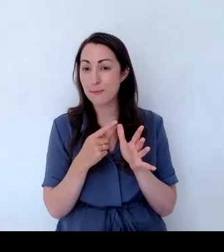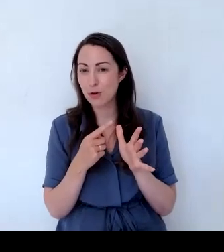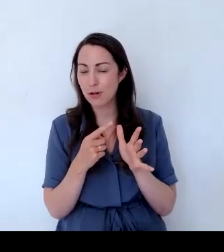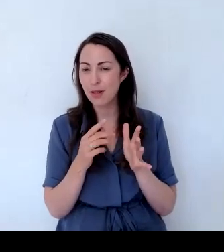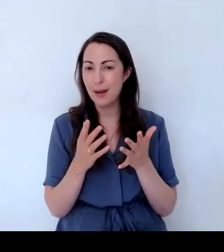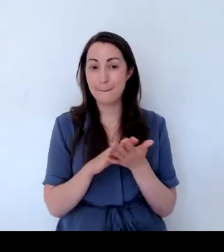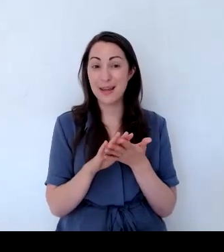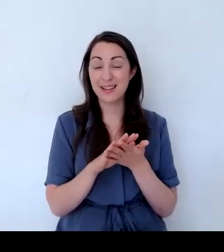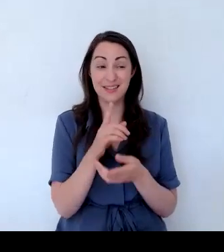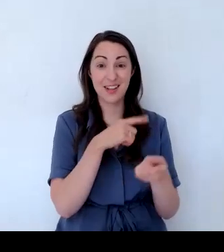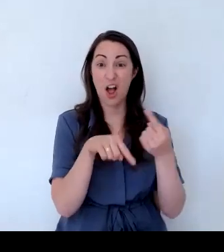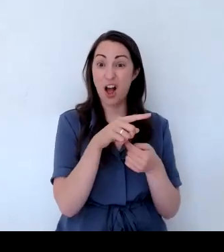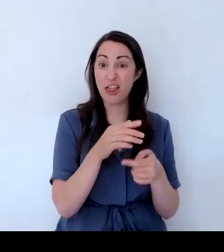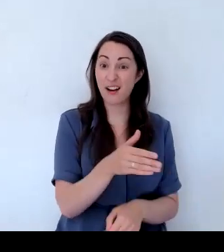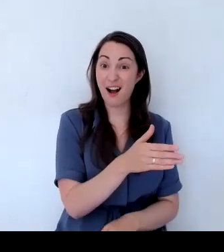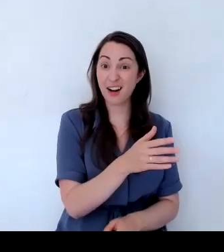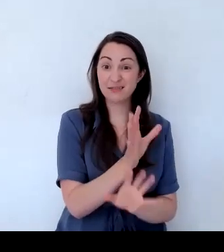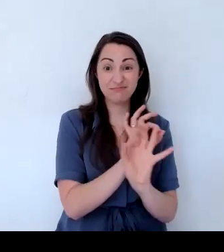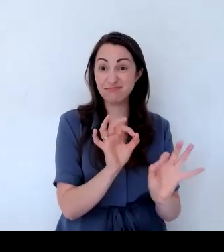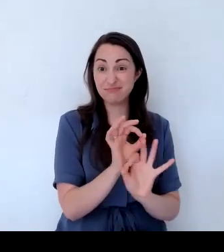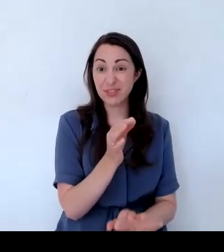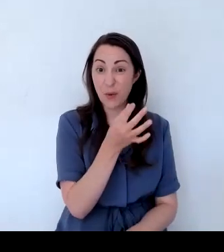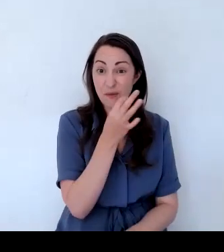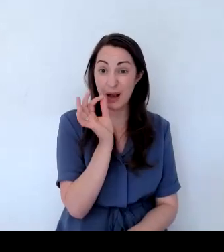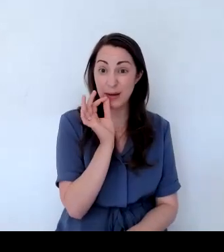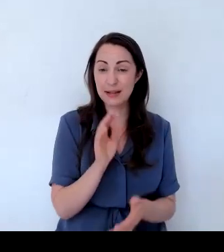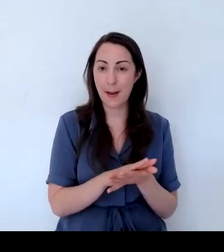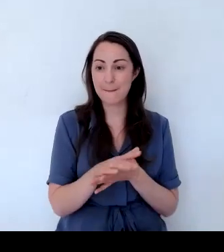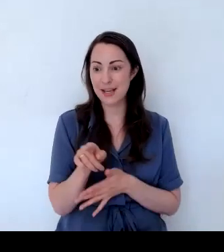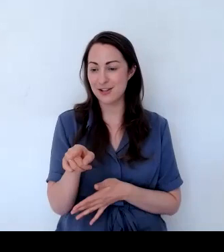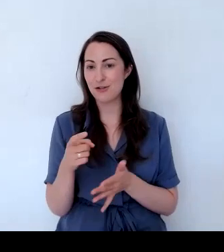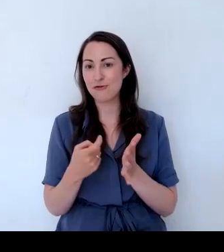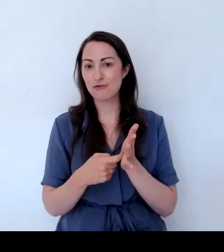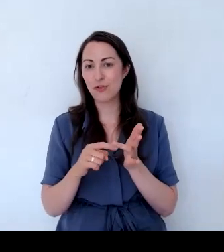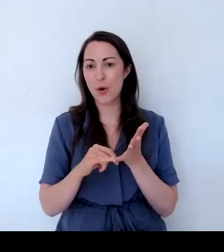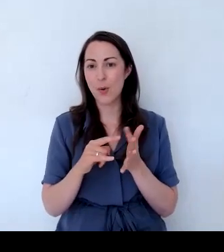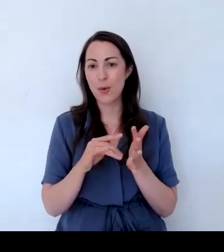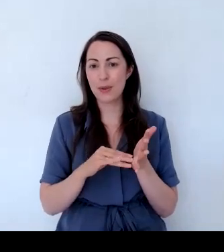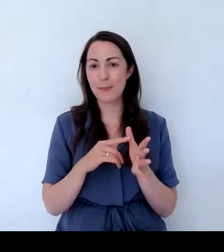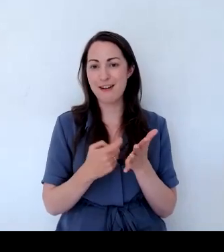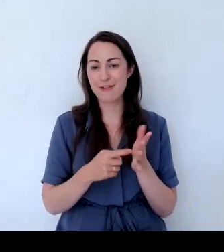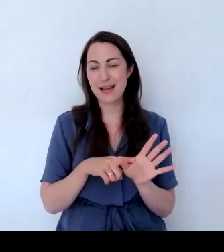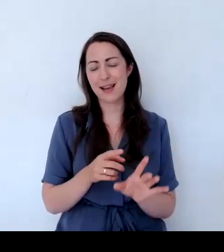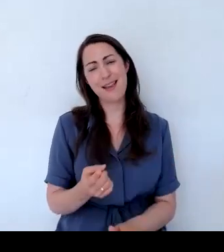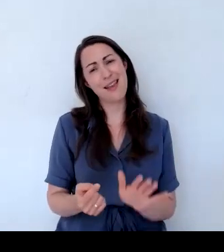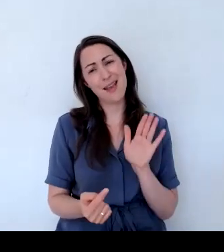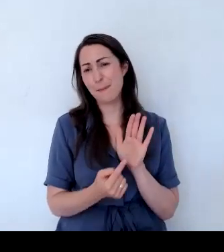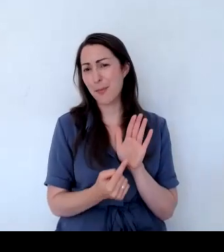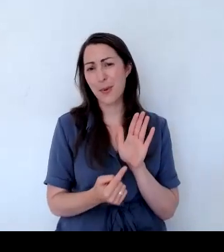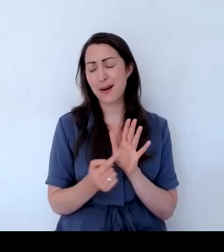often there's only just bulbs and things. So rosemary is really, really important for pollinators.